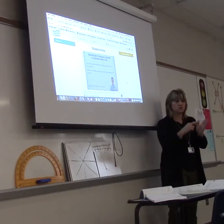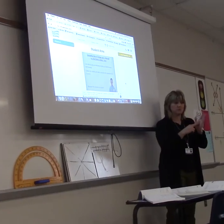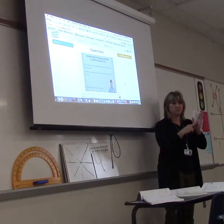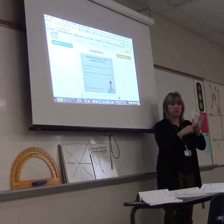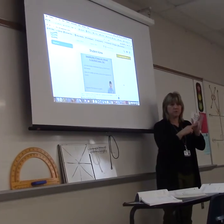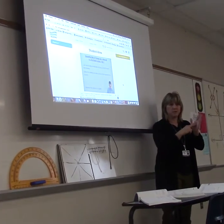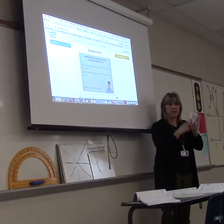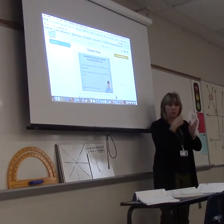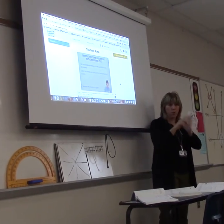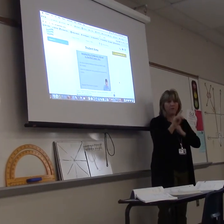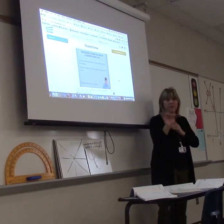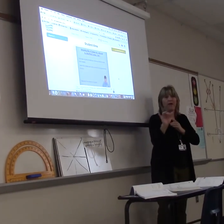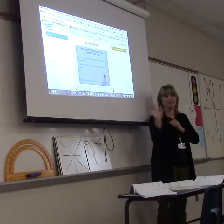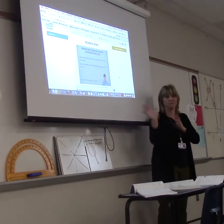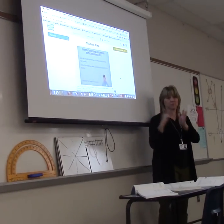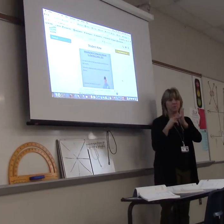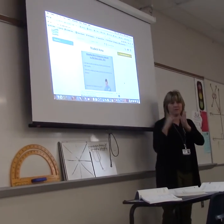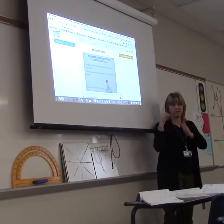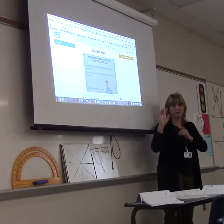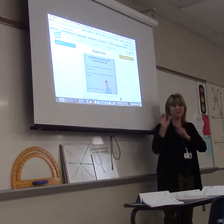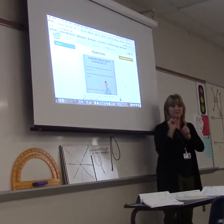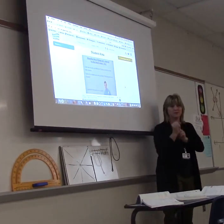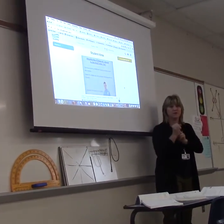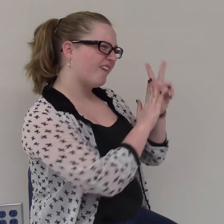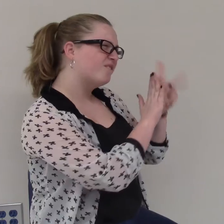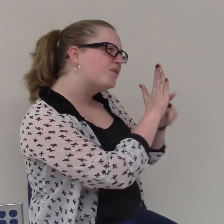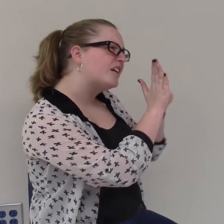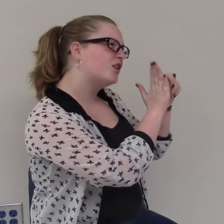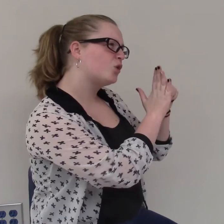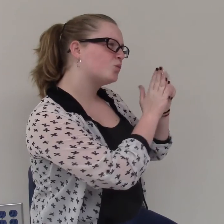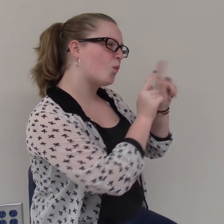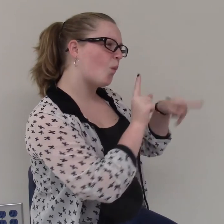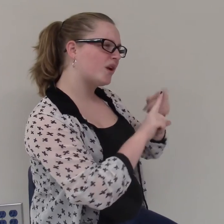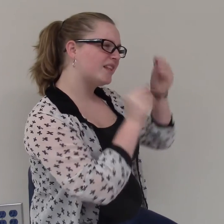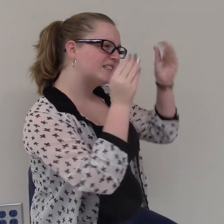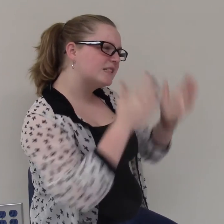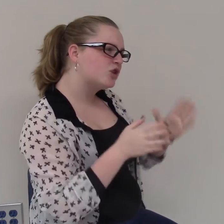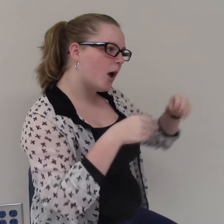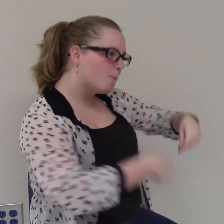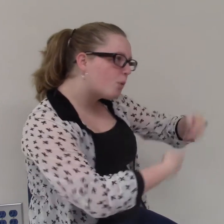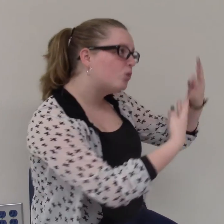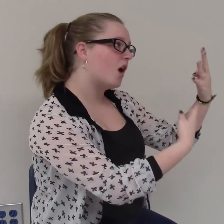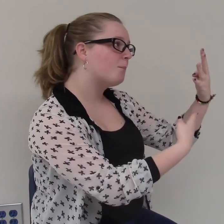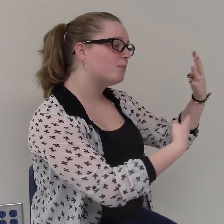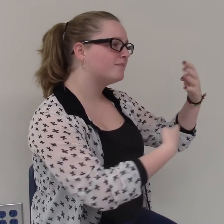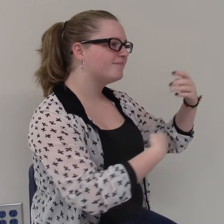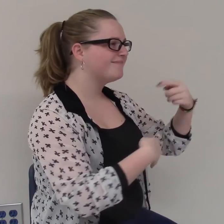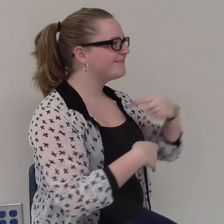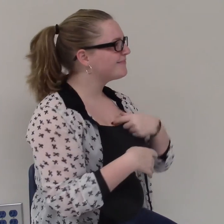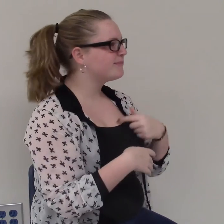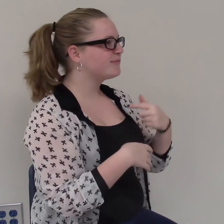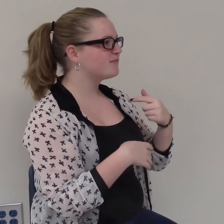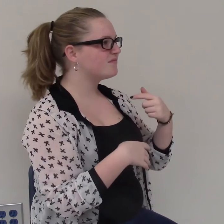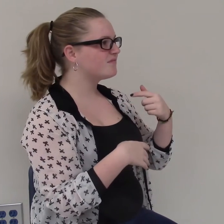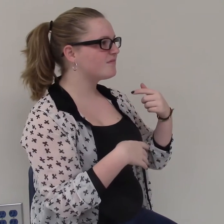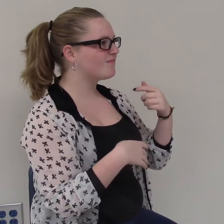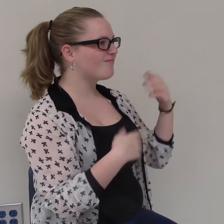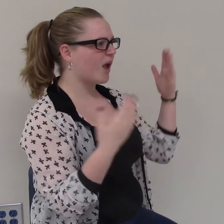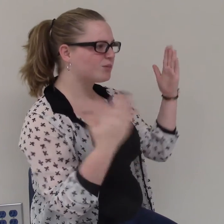Situation. Okay. So, again, think about it. There are some situations in the classroom when the teacher puts a video up, or if they are having